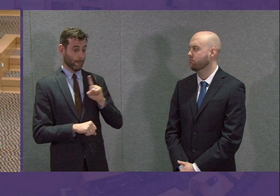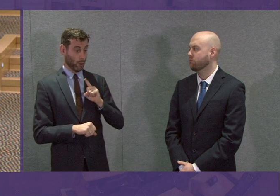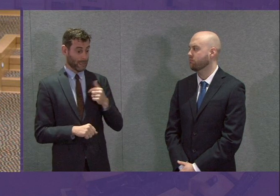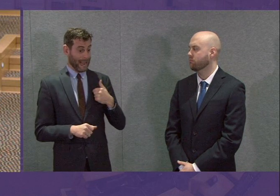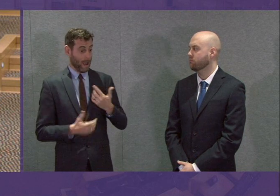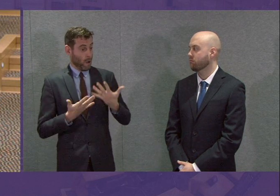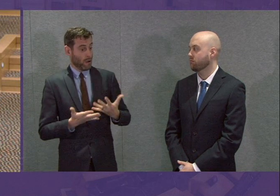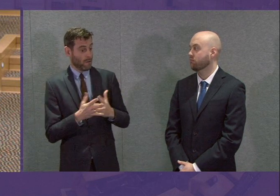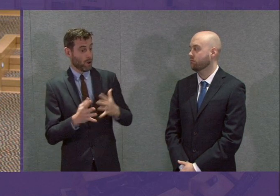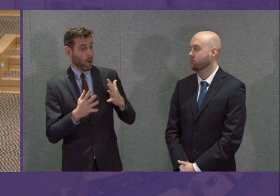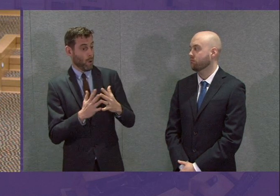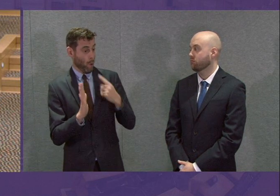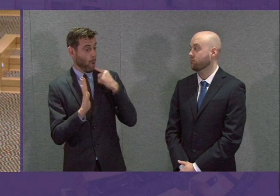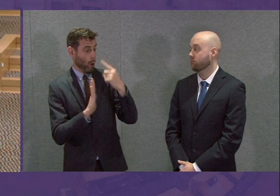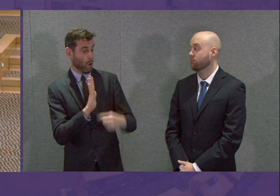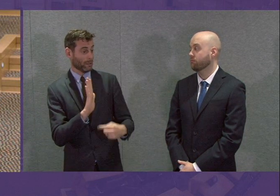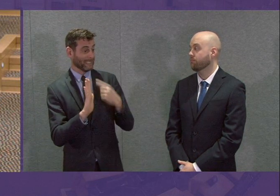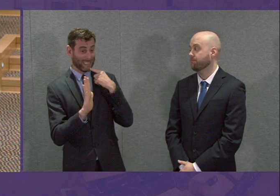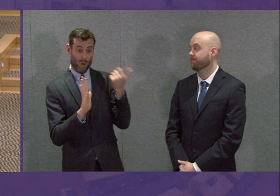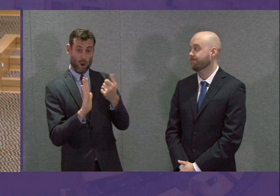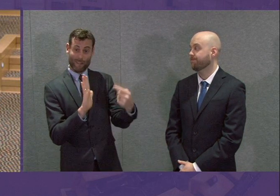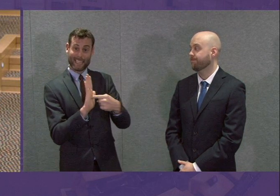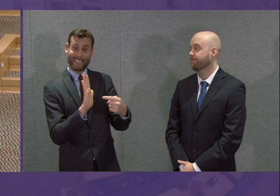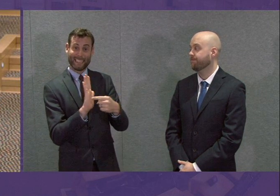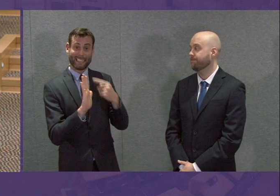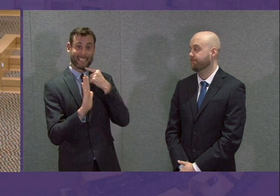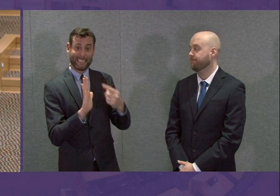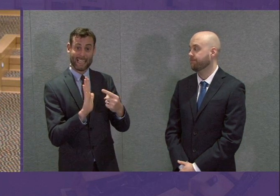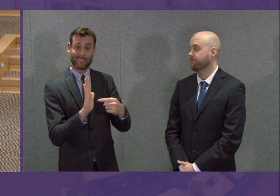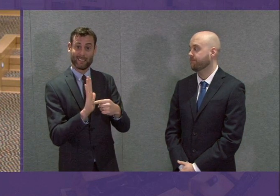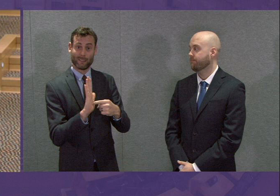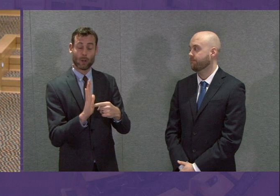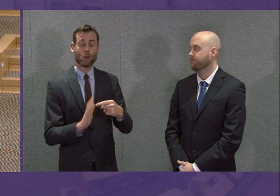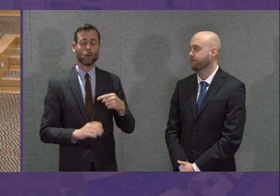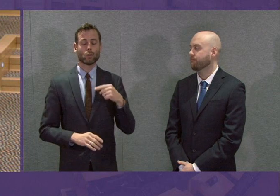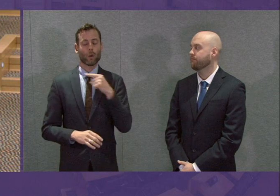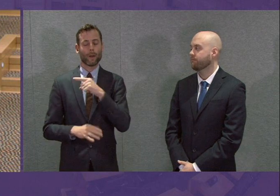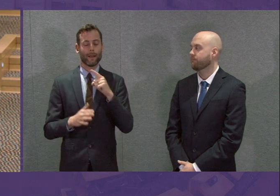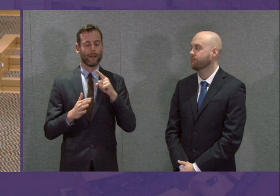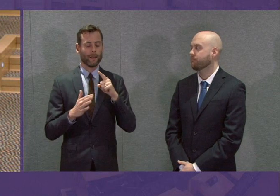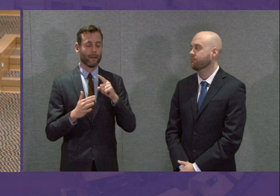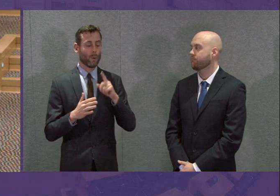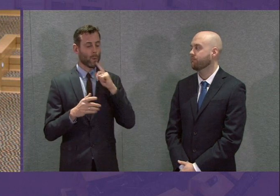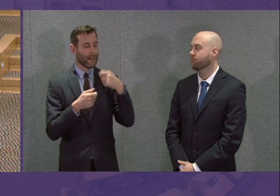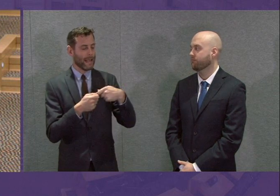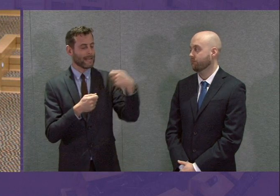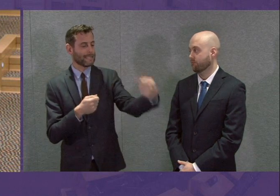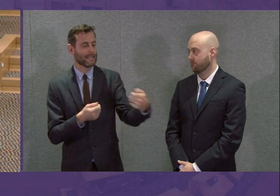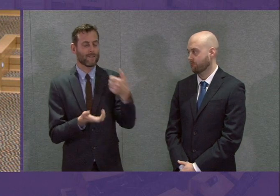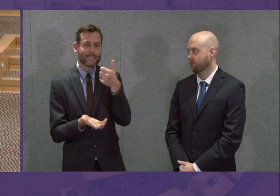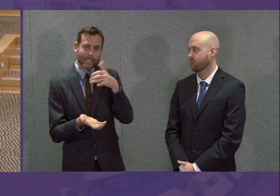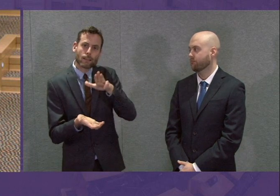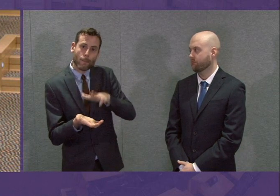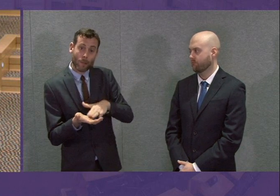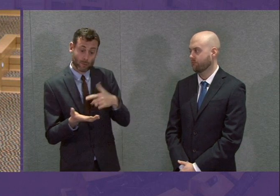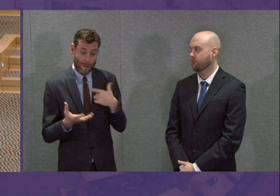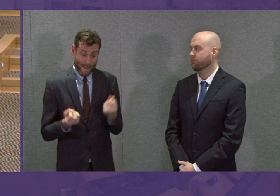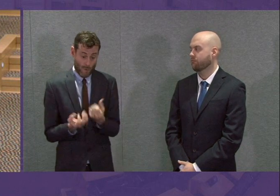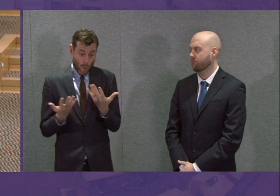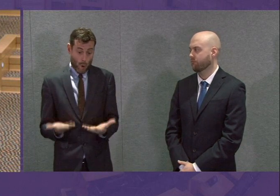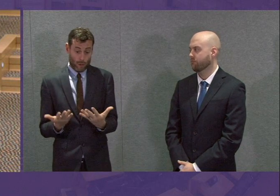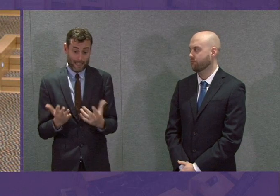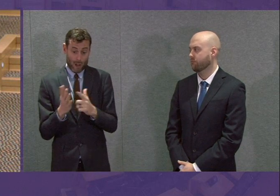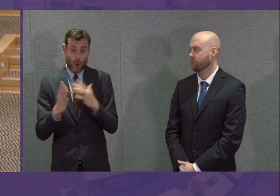That's why Aileen Campbell set out that we're going to extend that period to six months, so extend the existing provision.